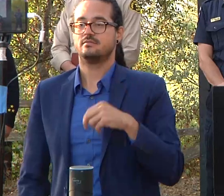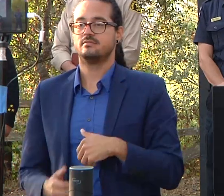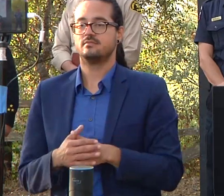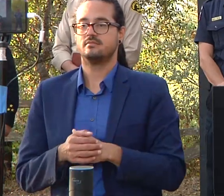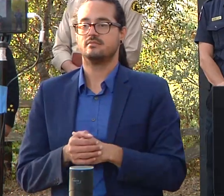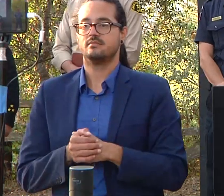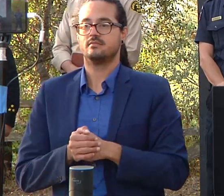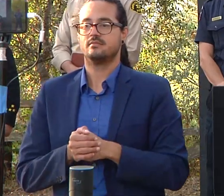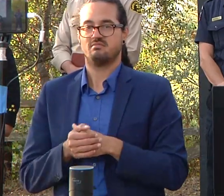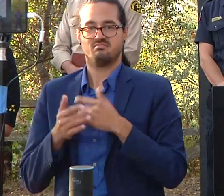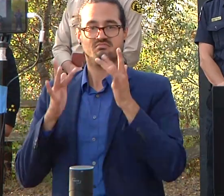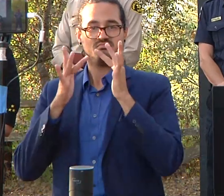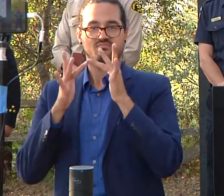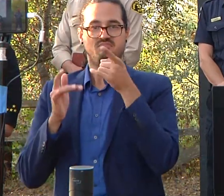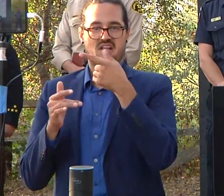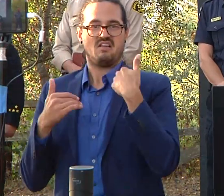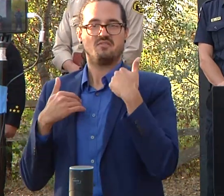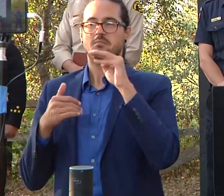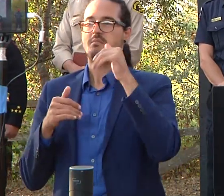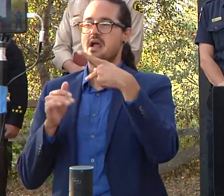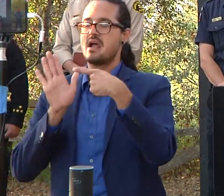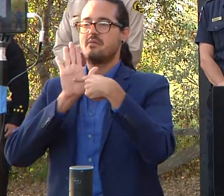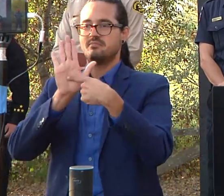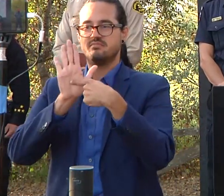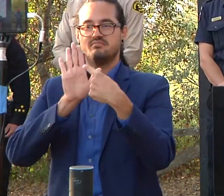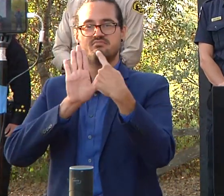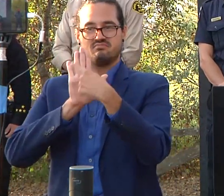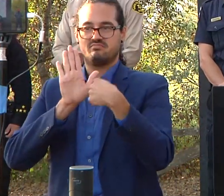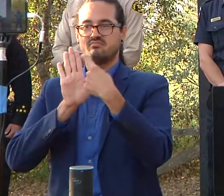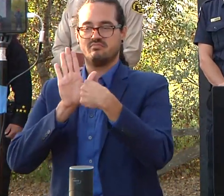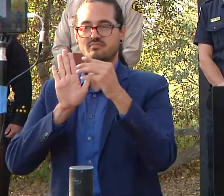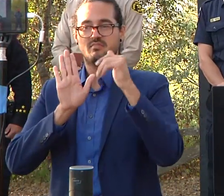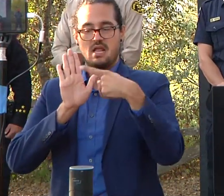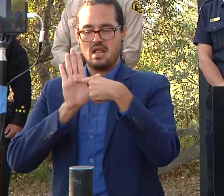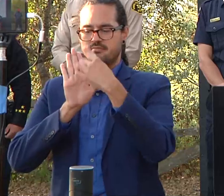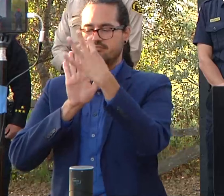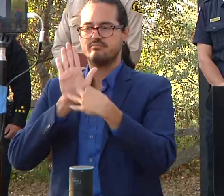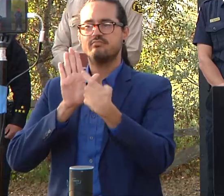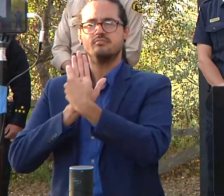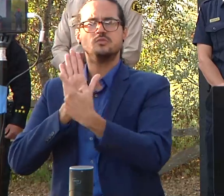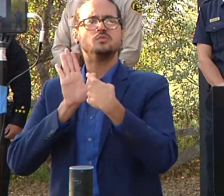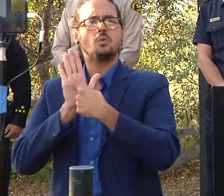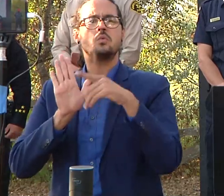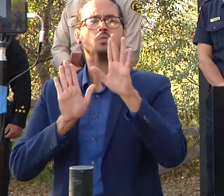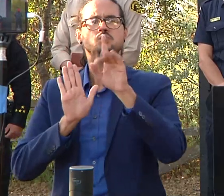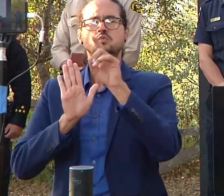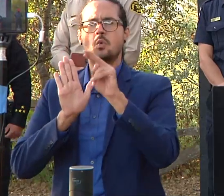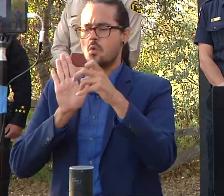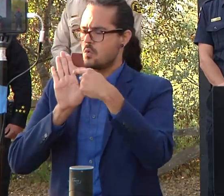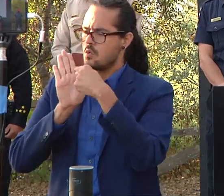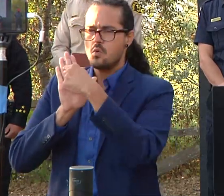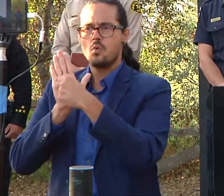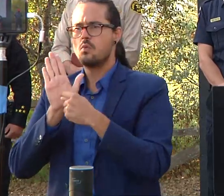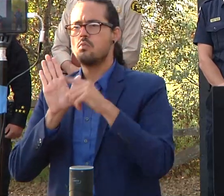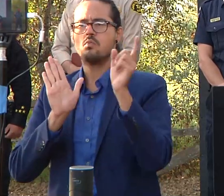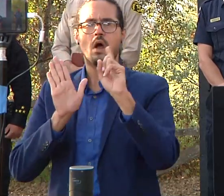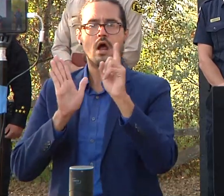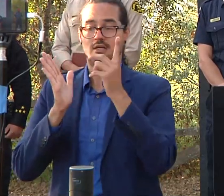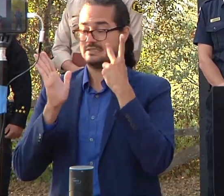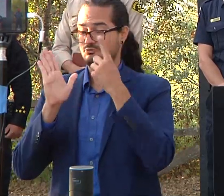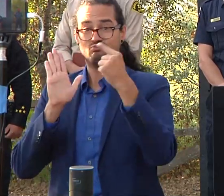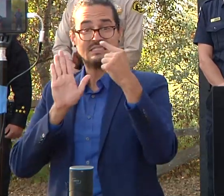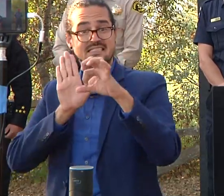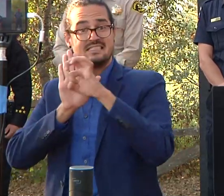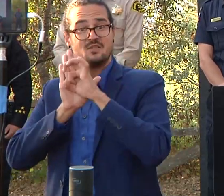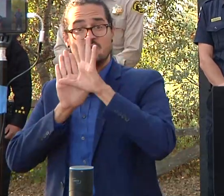as those zones become eligible for repopulation those zones will turn green so that's where we're saying it's imperative to know your